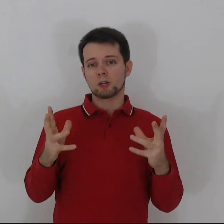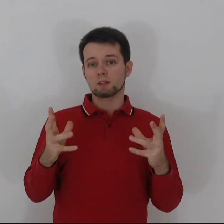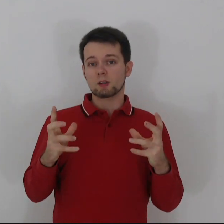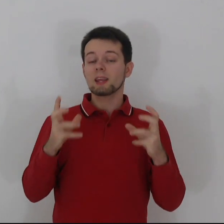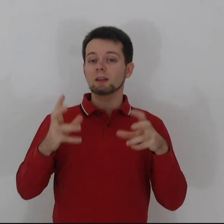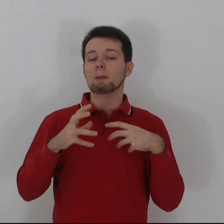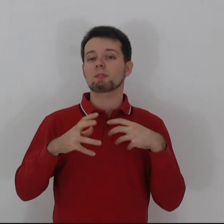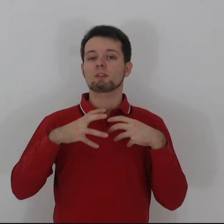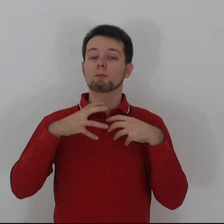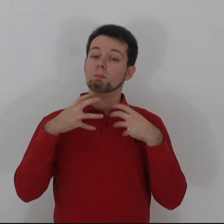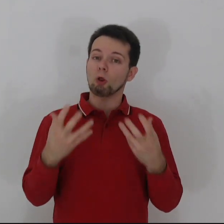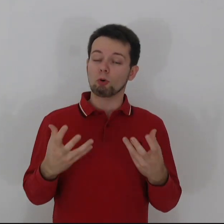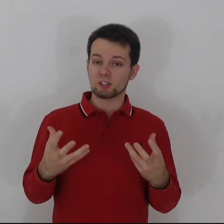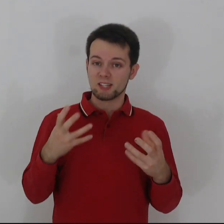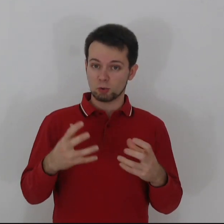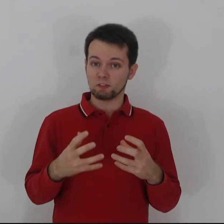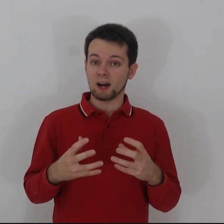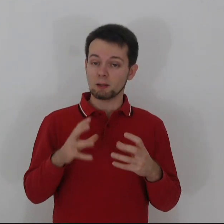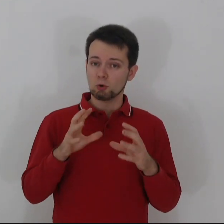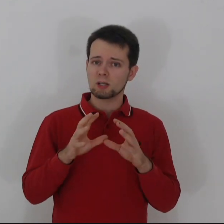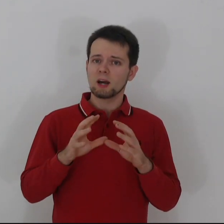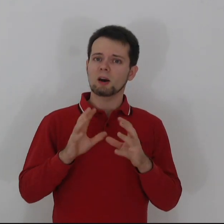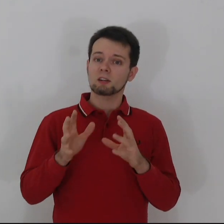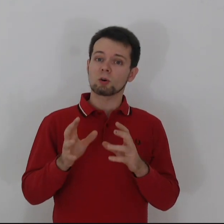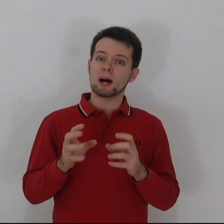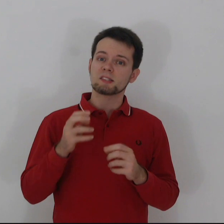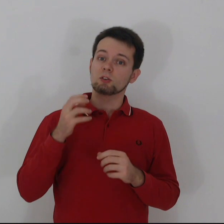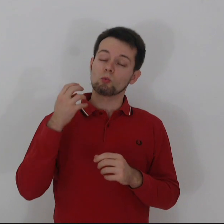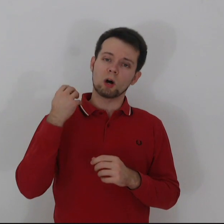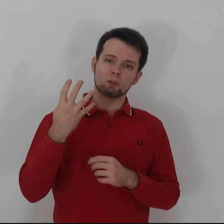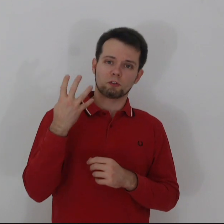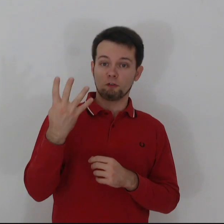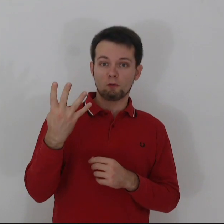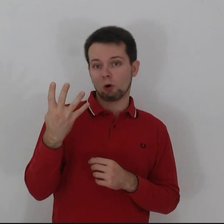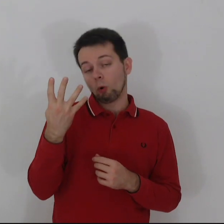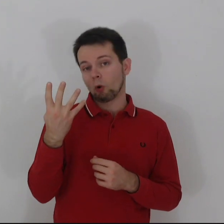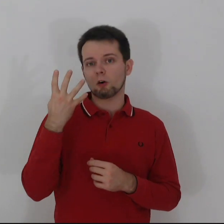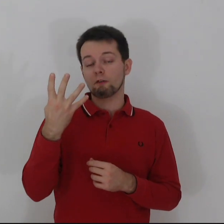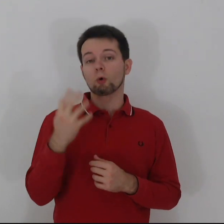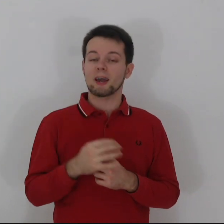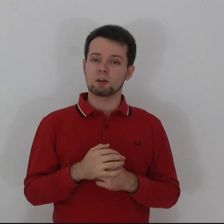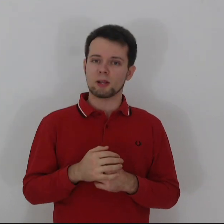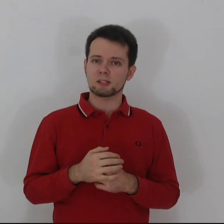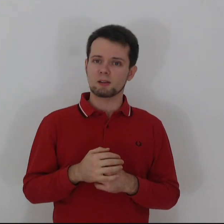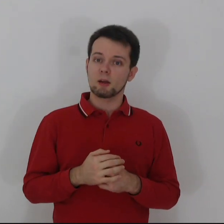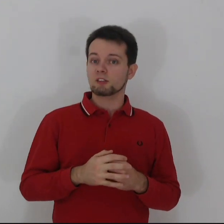in-depth plot hooks that you will find in the book are categorized into one or more of four categories. So